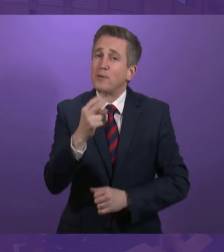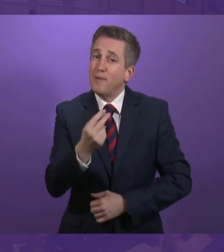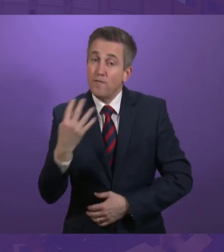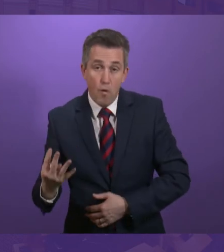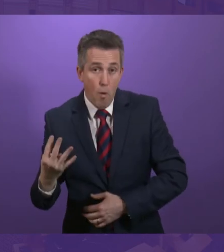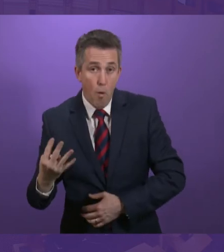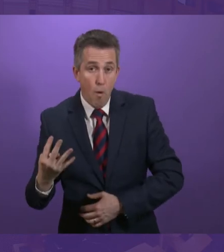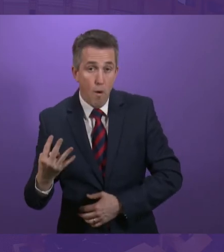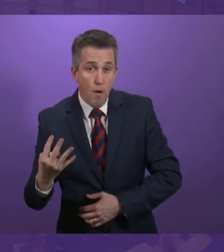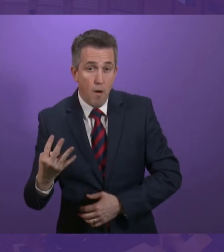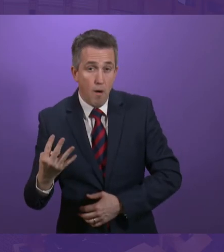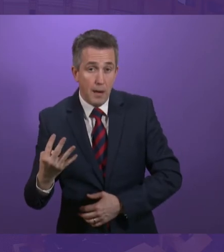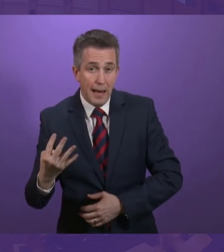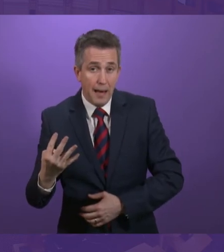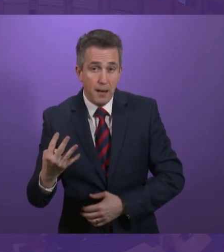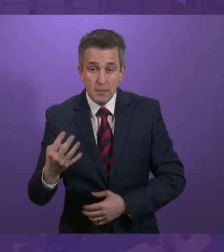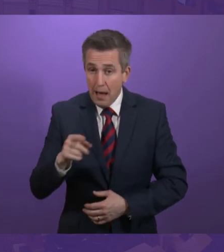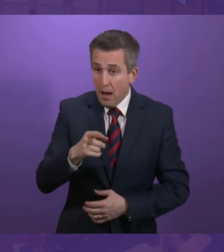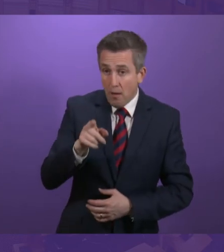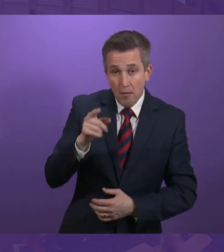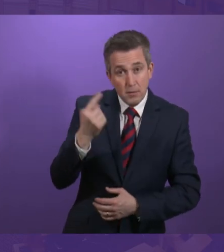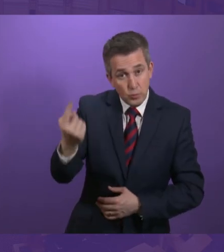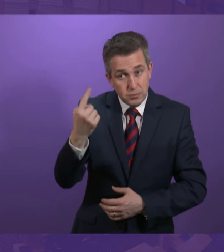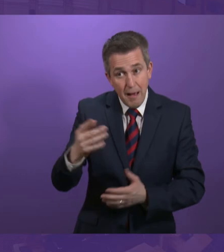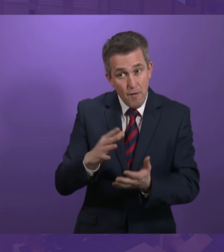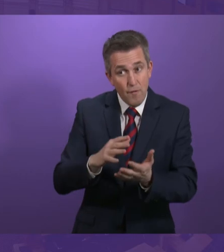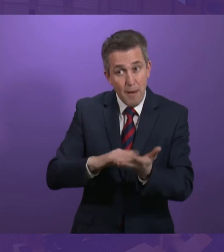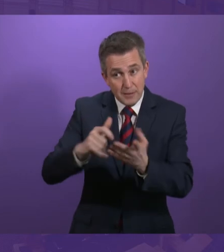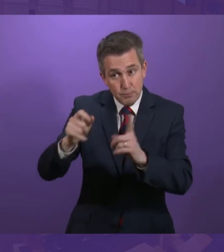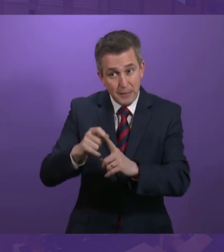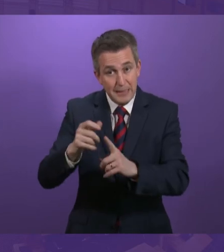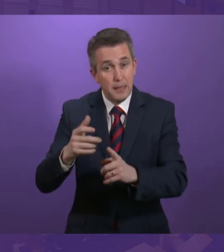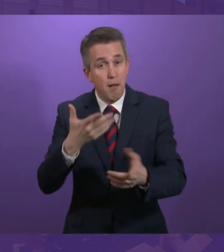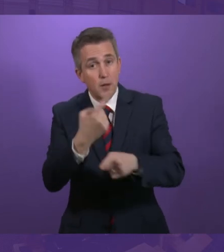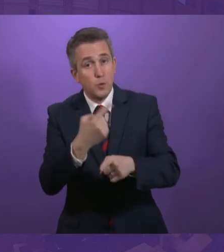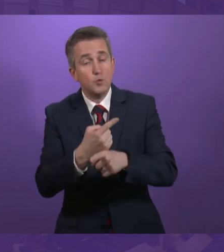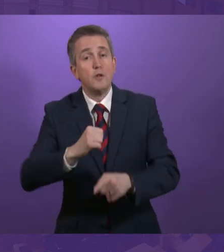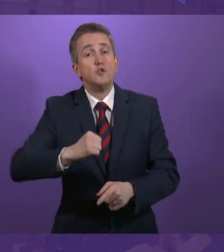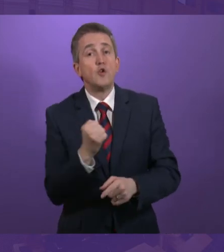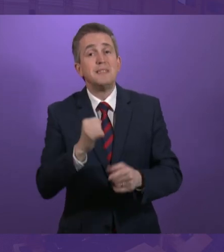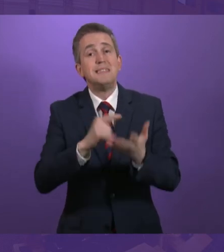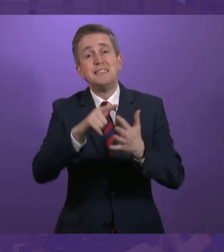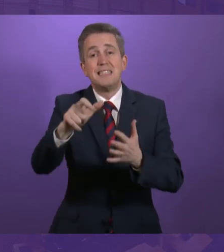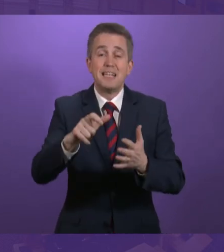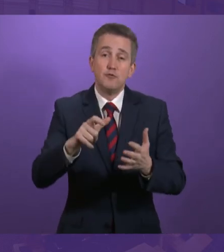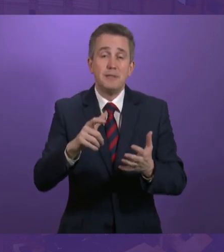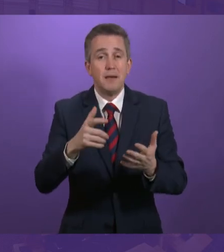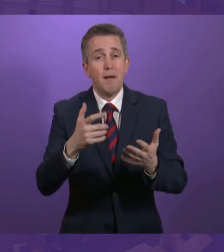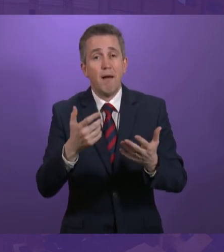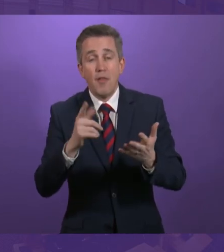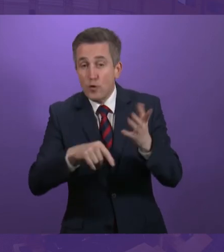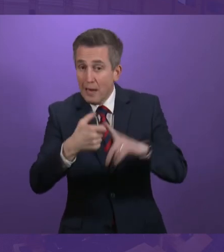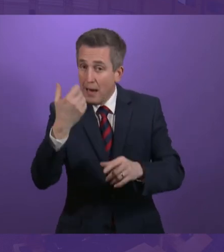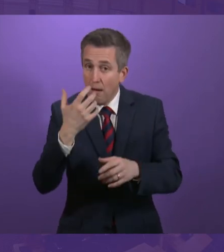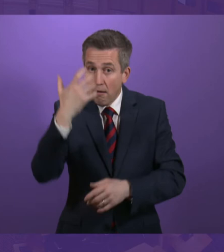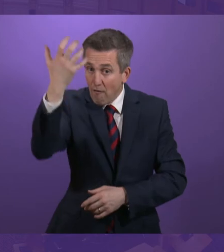in my gift to do that. And if the member would like to take this up with the Secretary of State and the UK Government to encourage them to